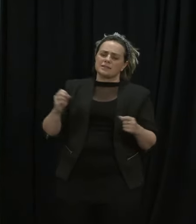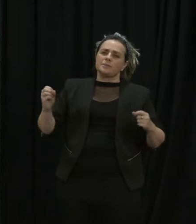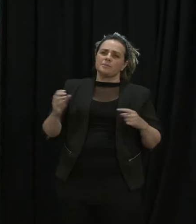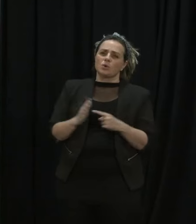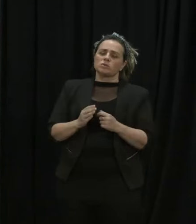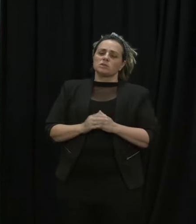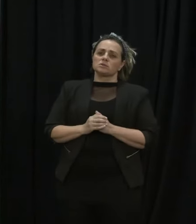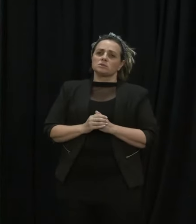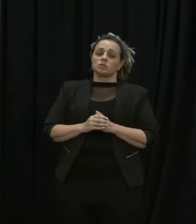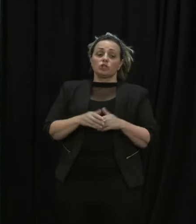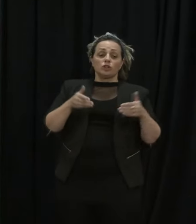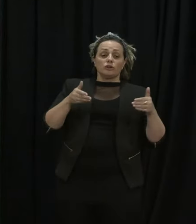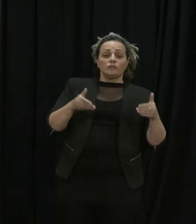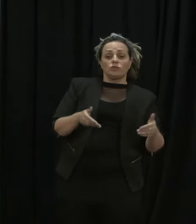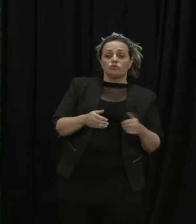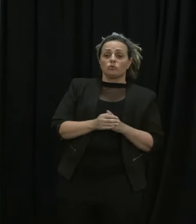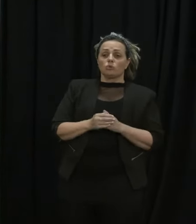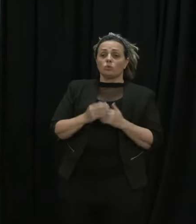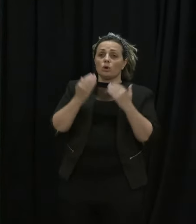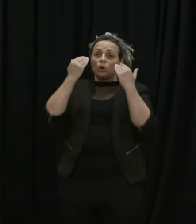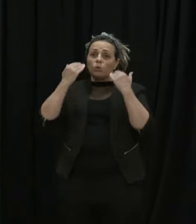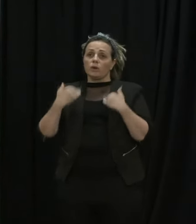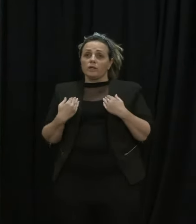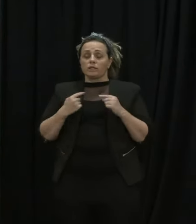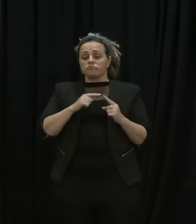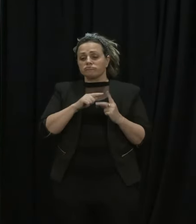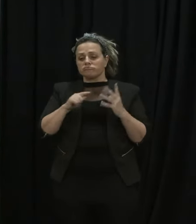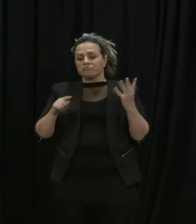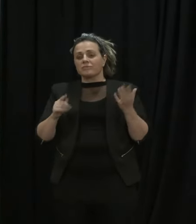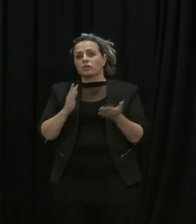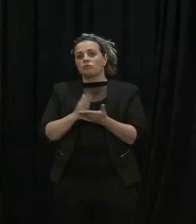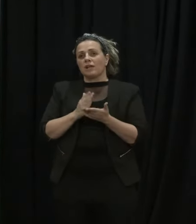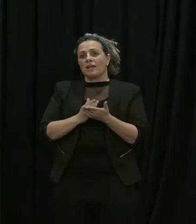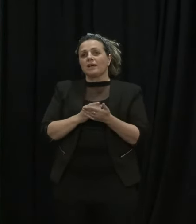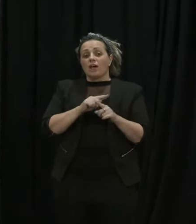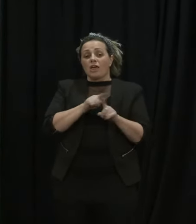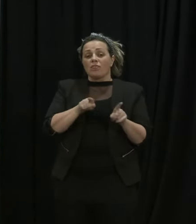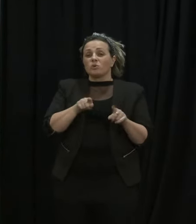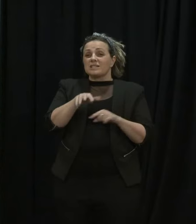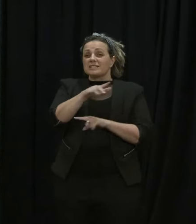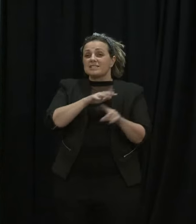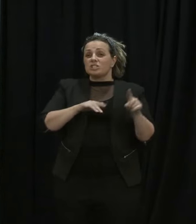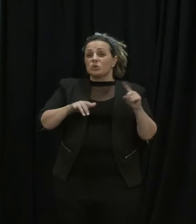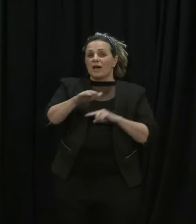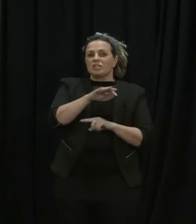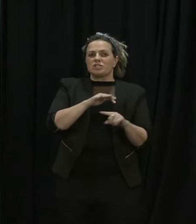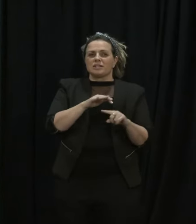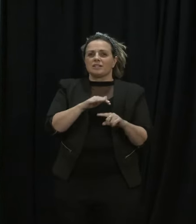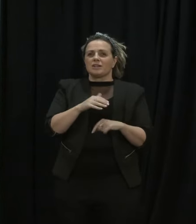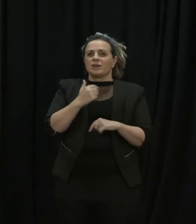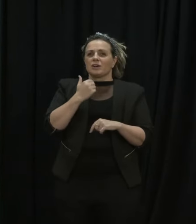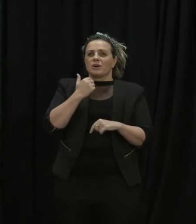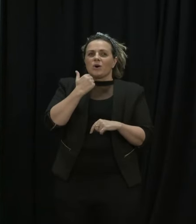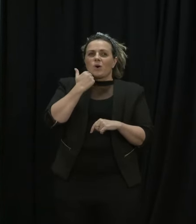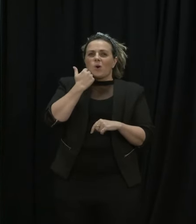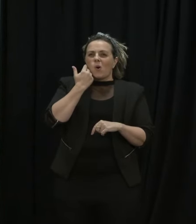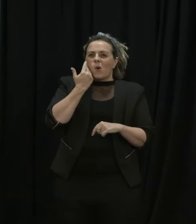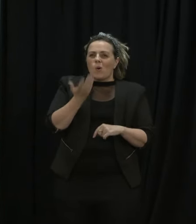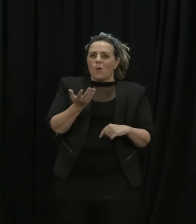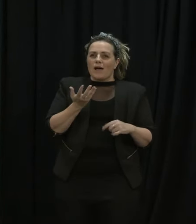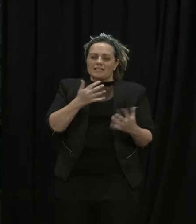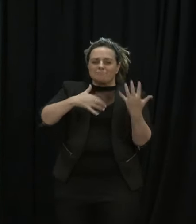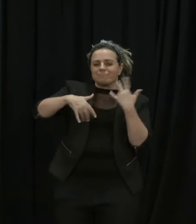about funerals, weddings those sorts of events is they are one where people find it extremely difficult to socially or physically